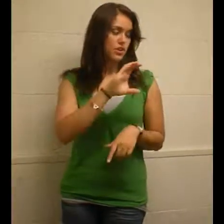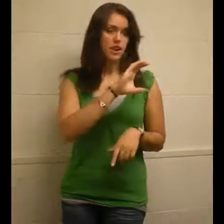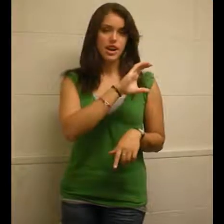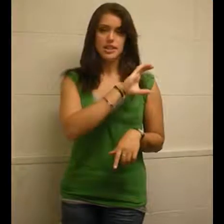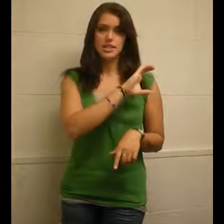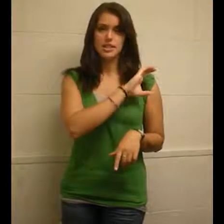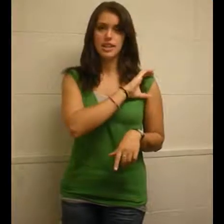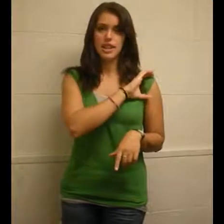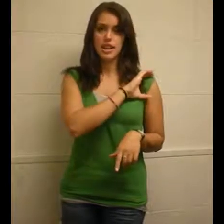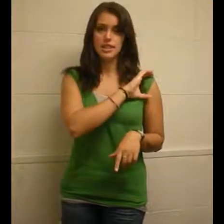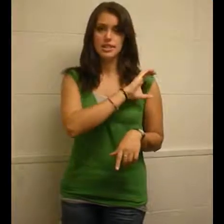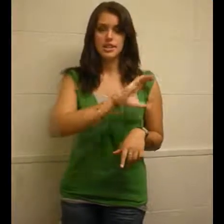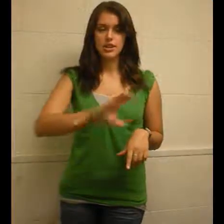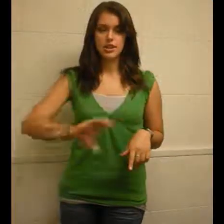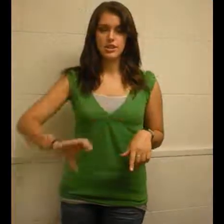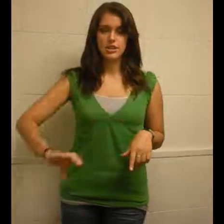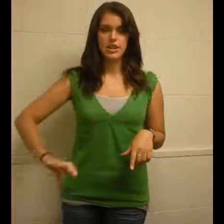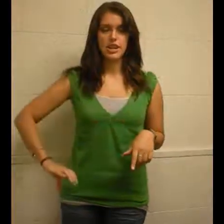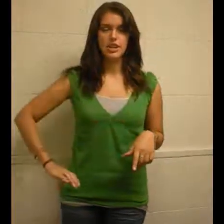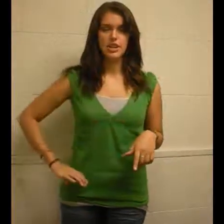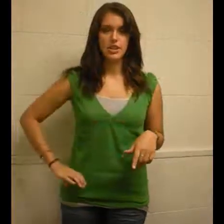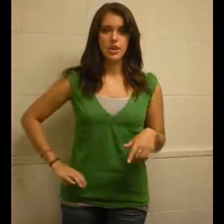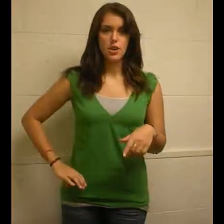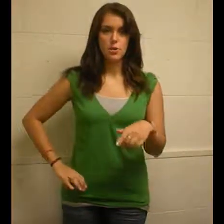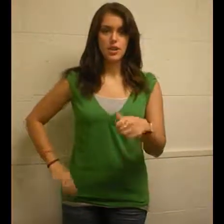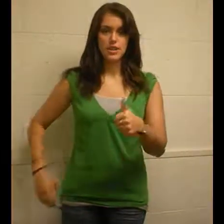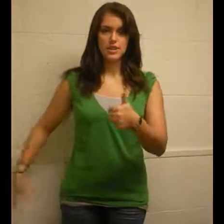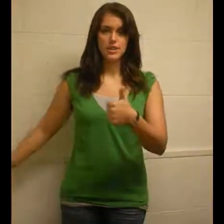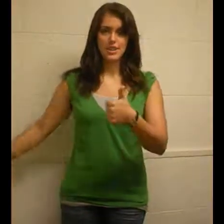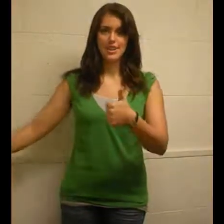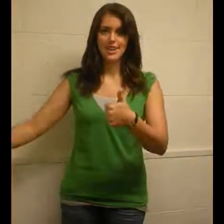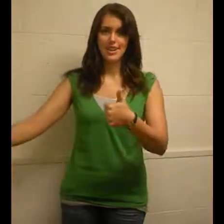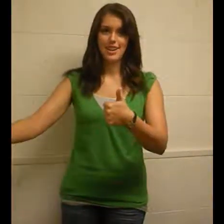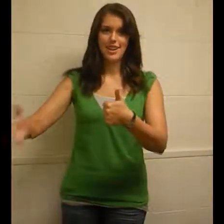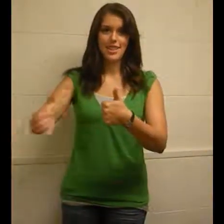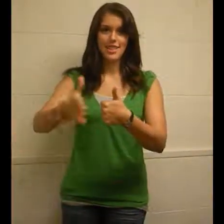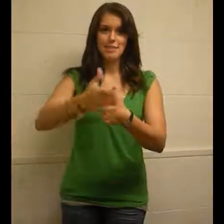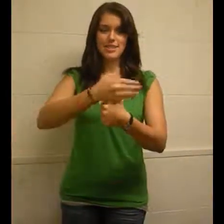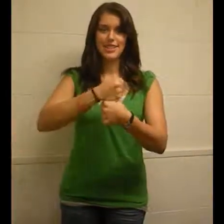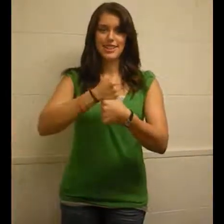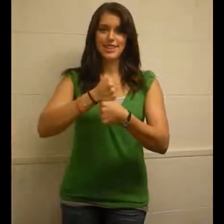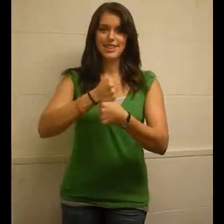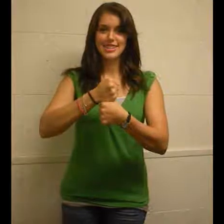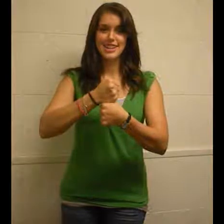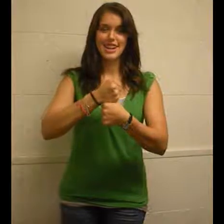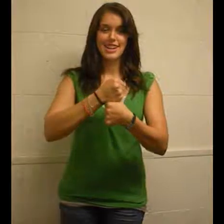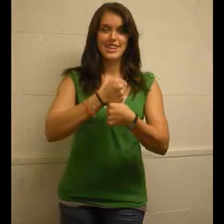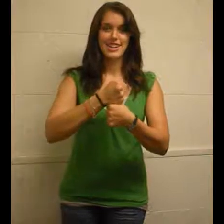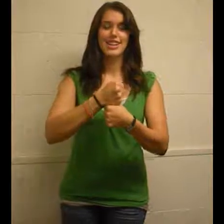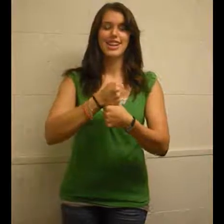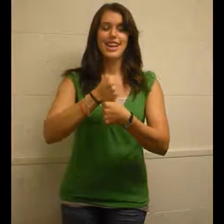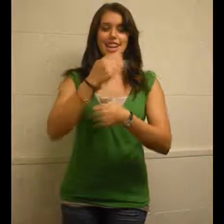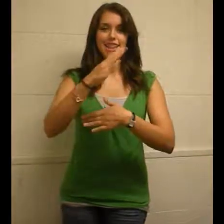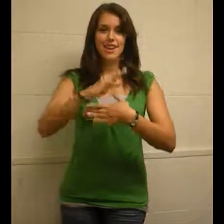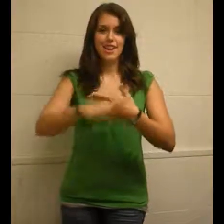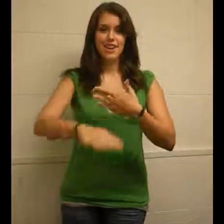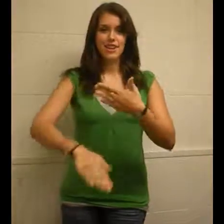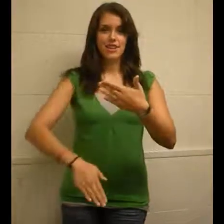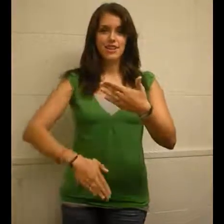then Christ, again, C across your chest, wins. The thumb is there, and then it's not. And then all,